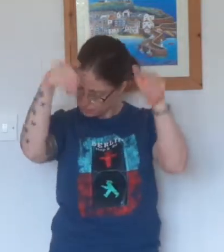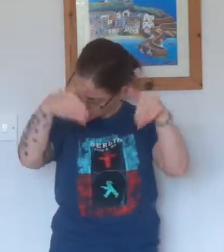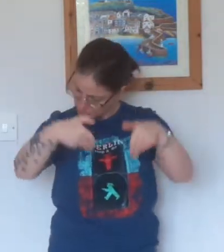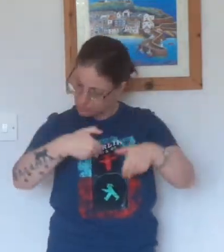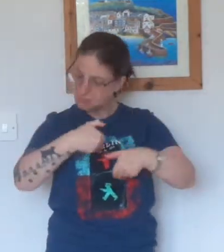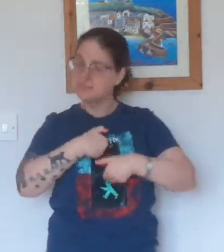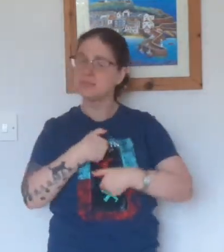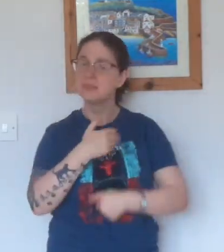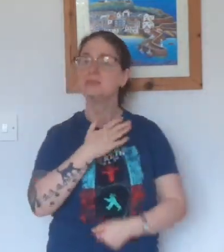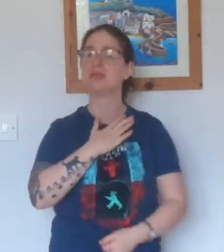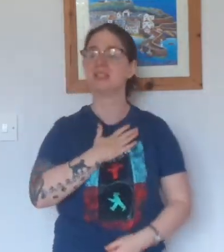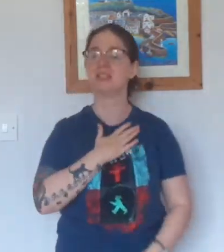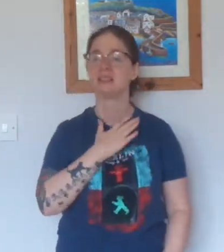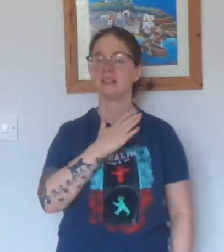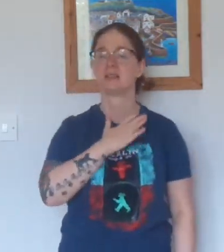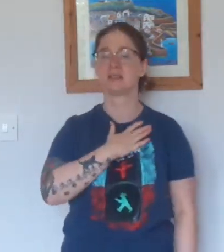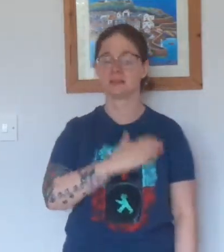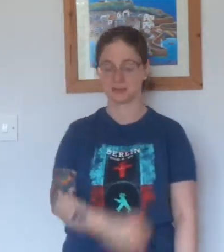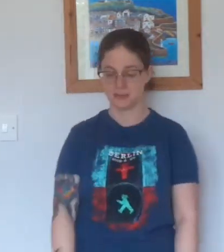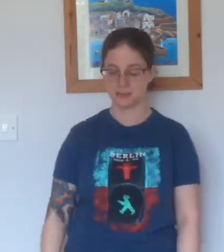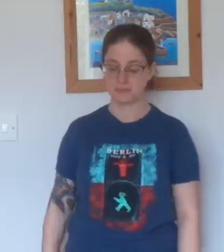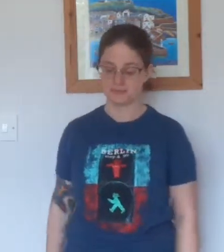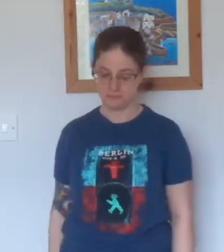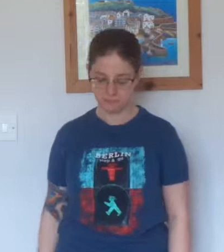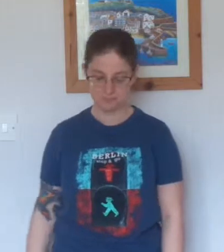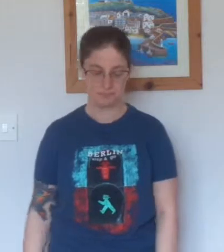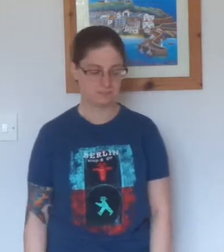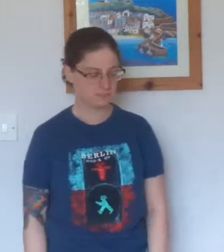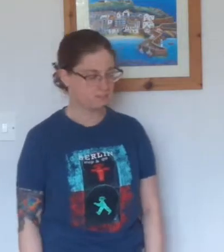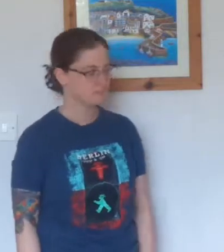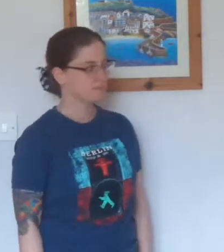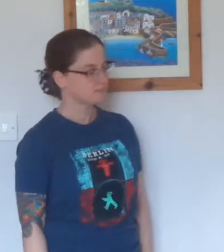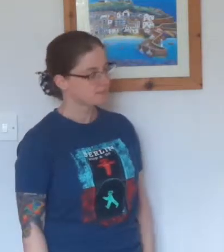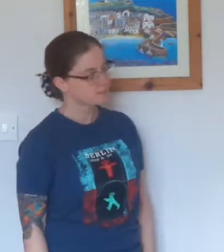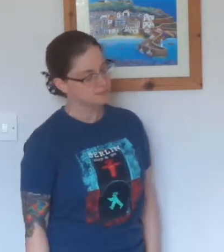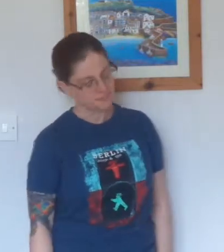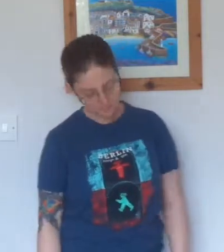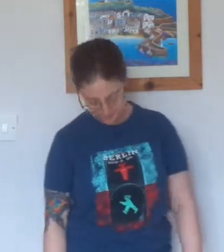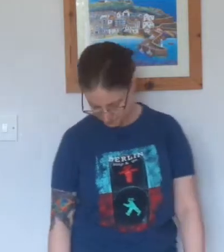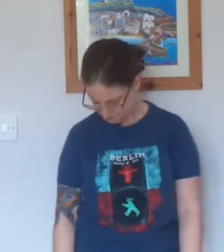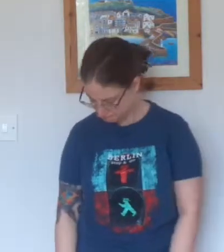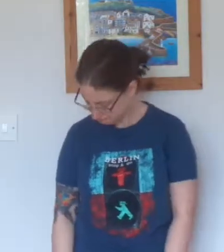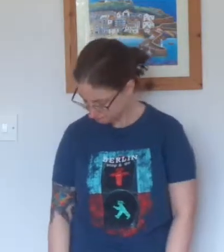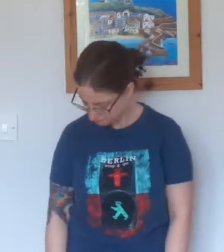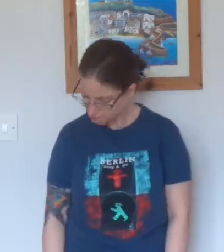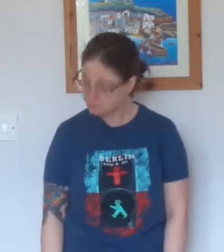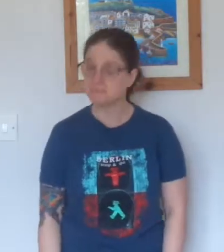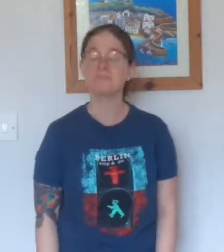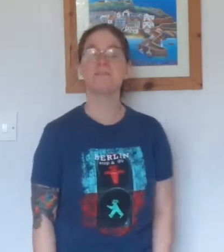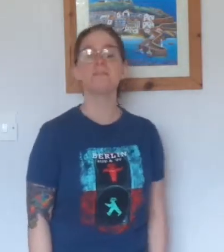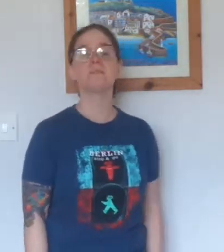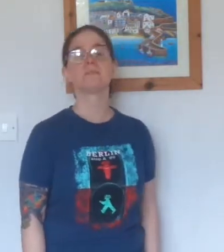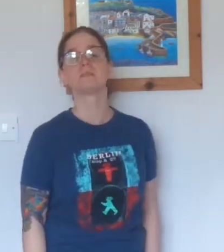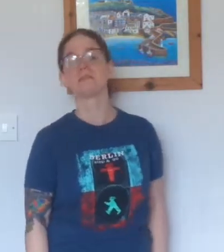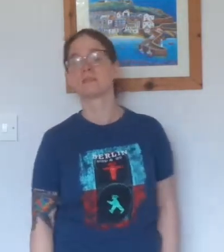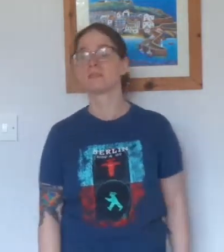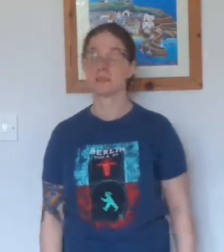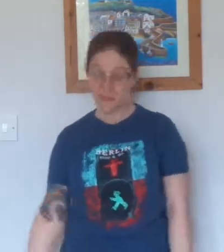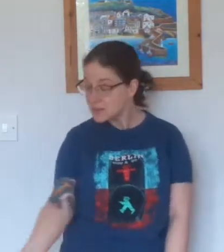but me. I carry a smile